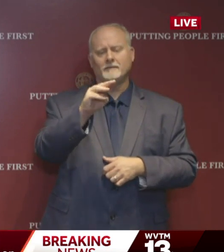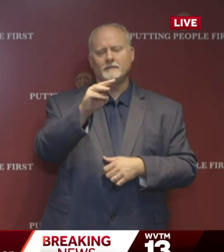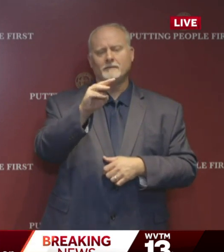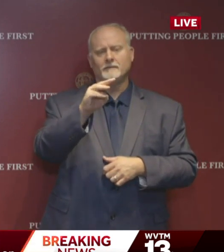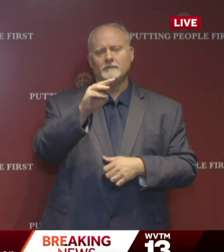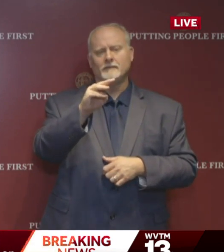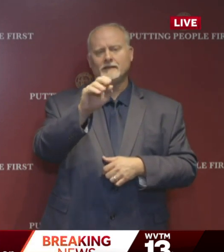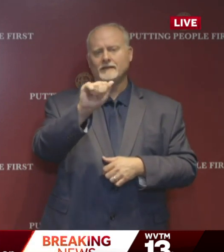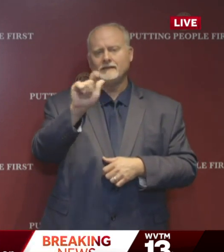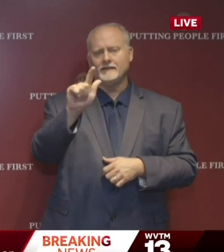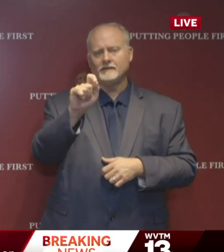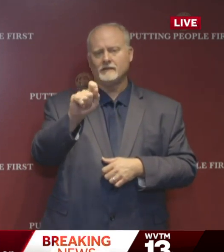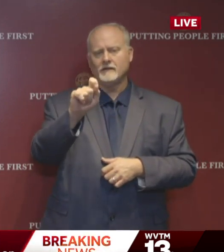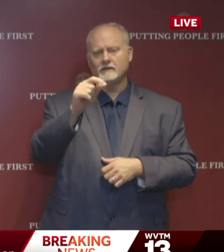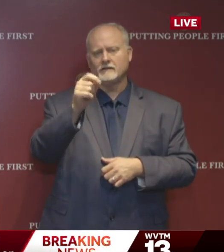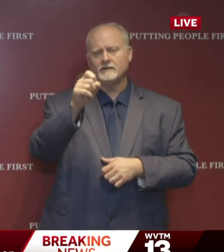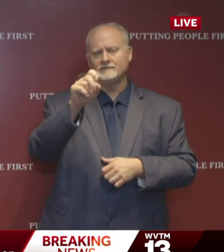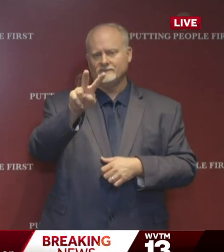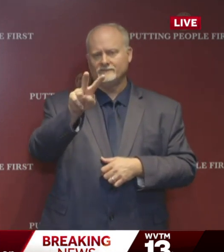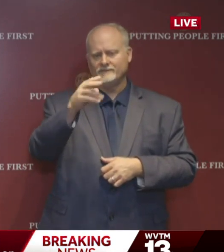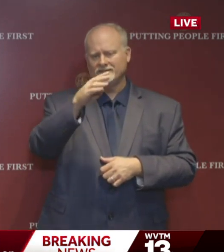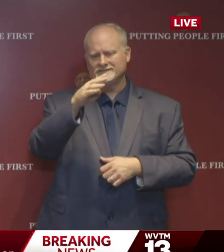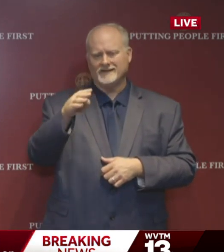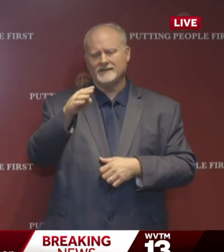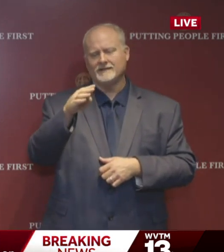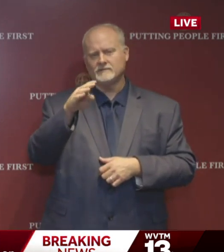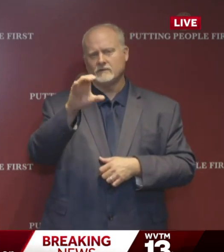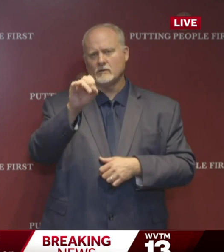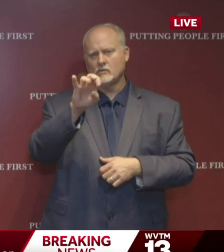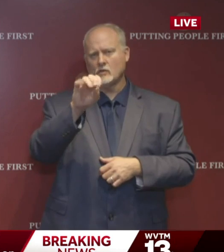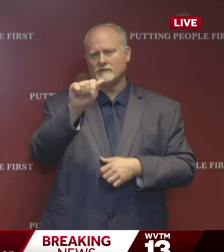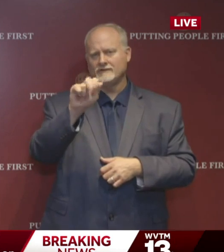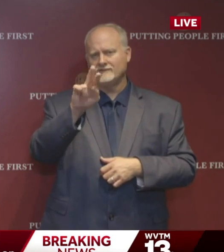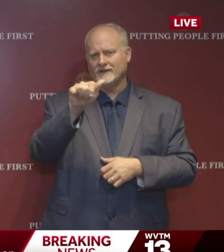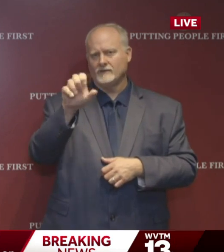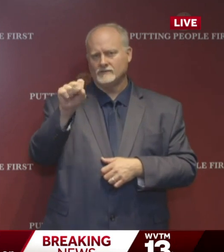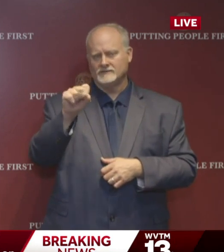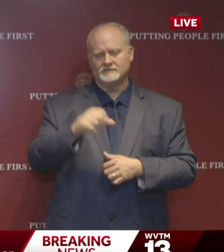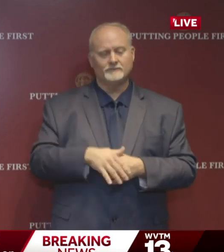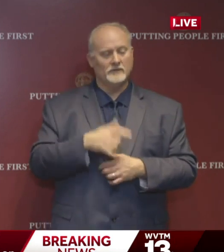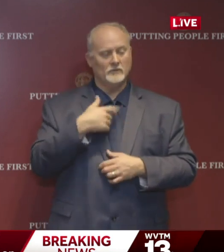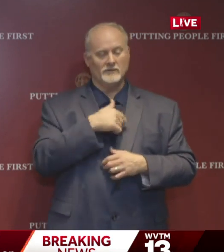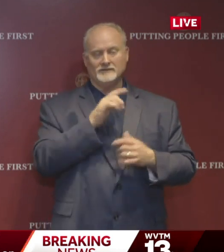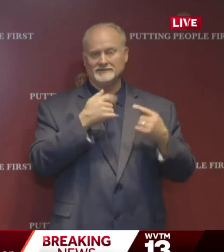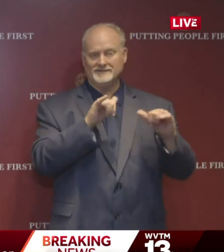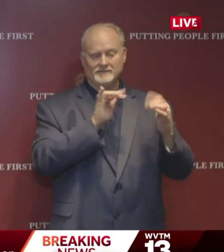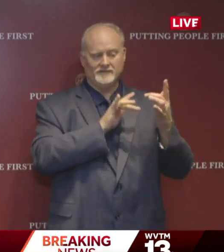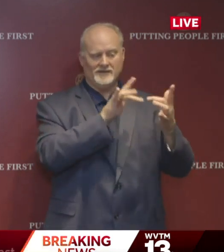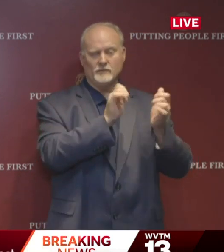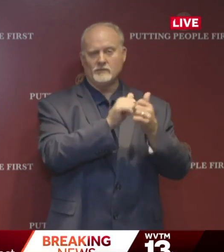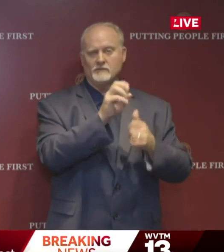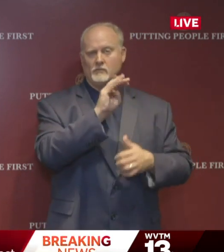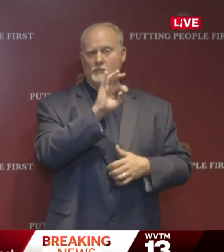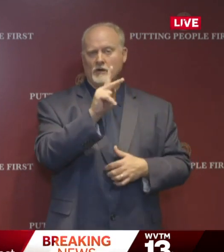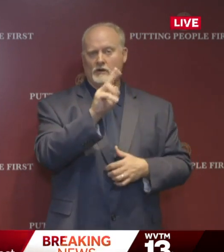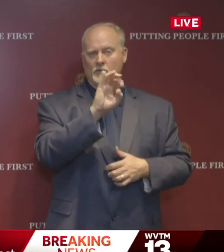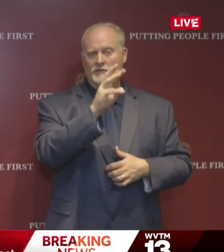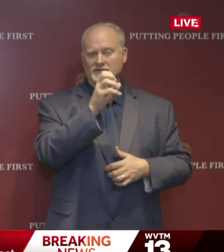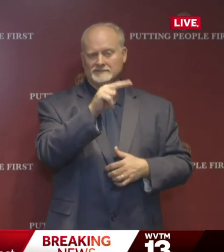we remain in close contact with jefferson county health officer dr mark wilson and other leaders